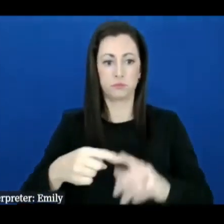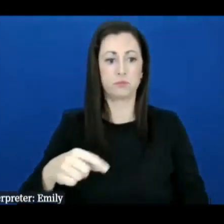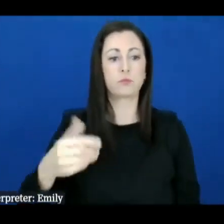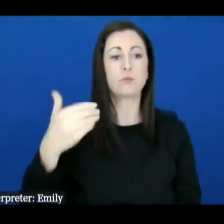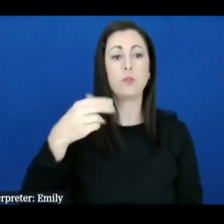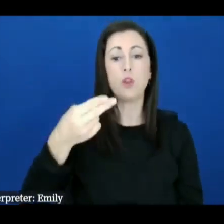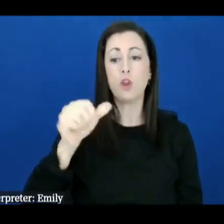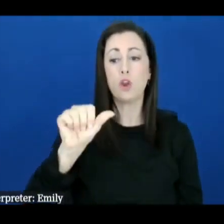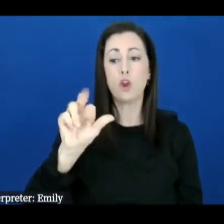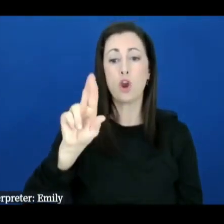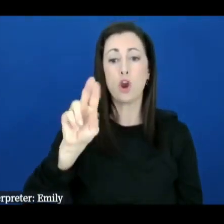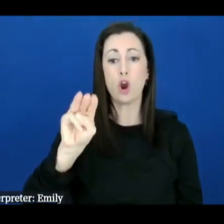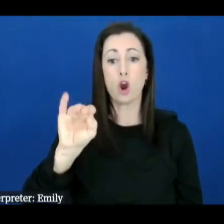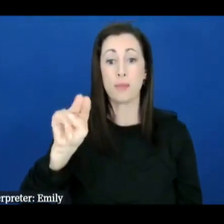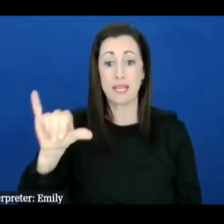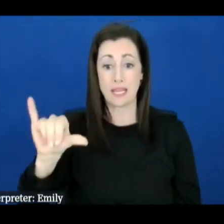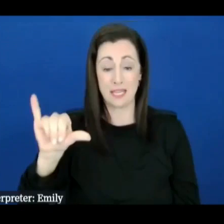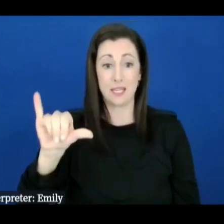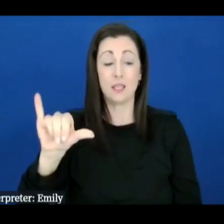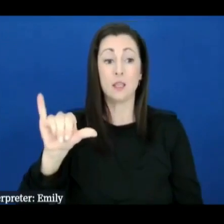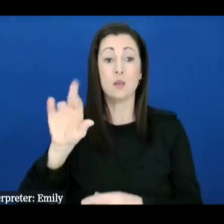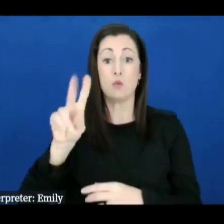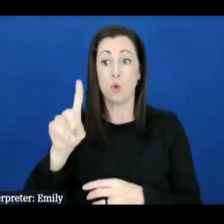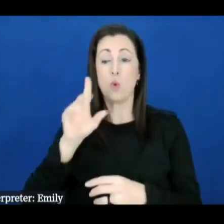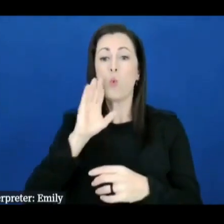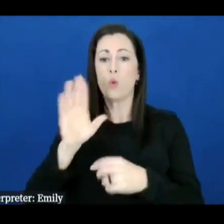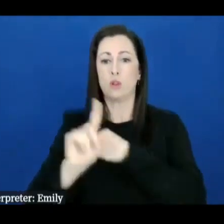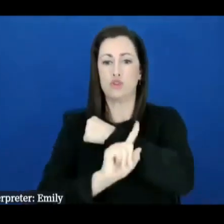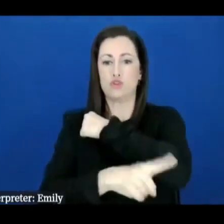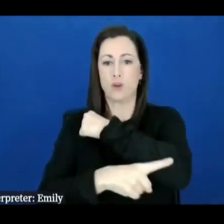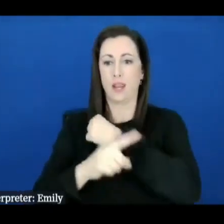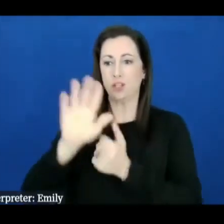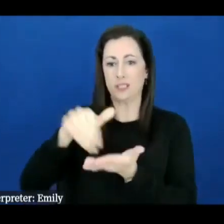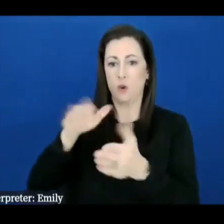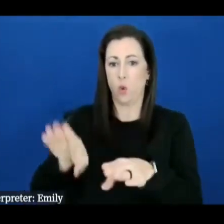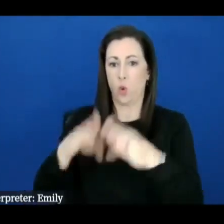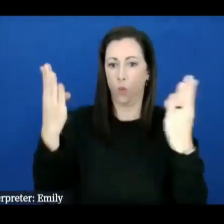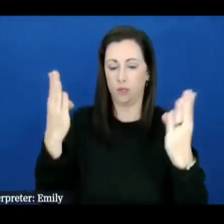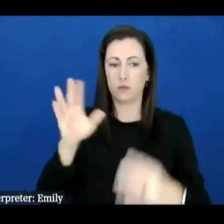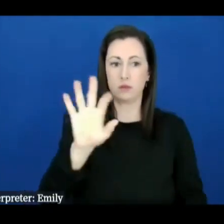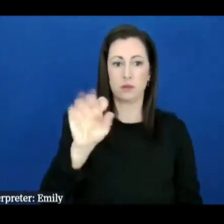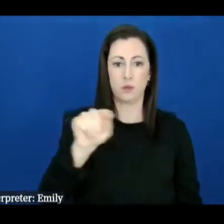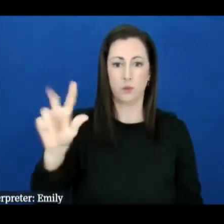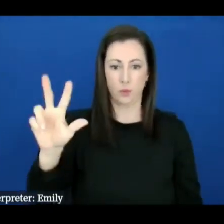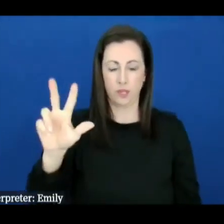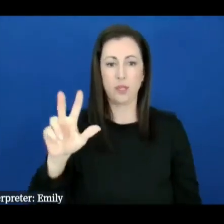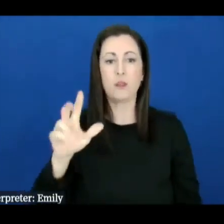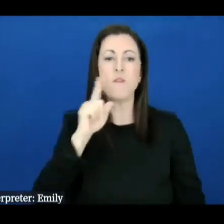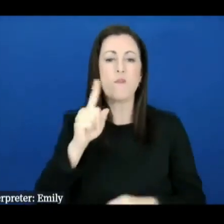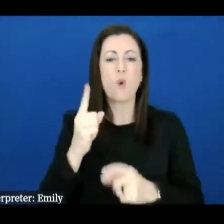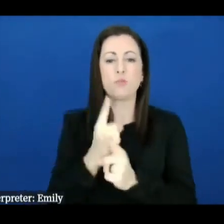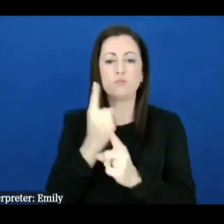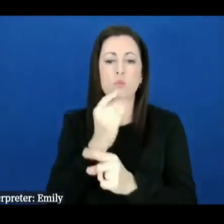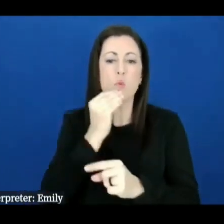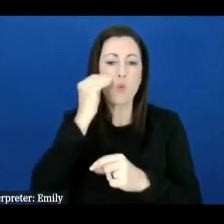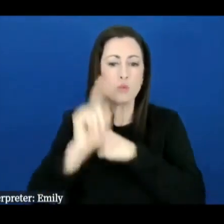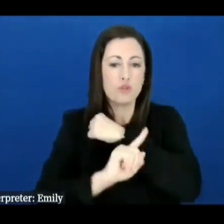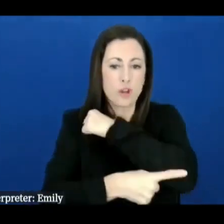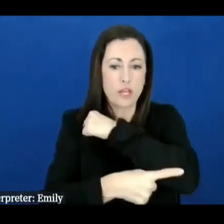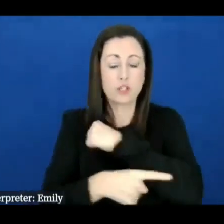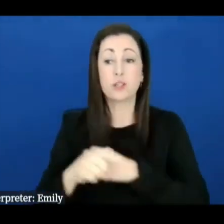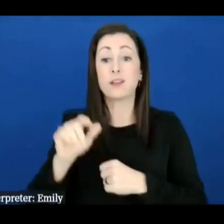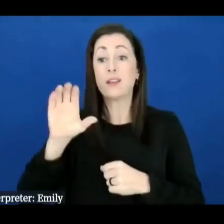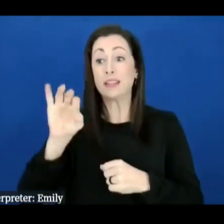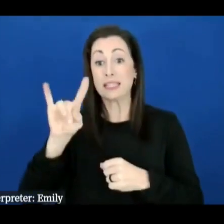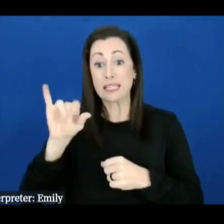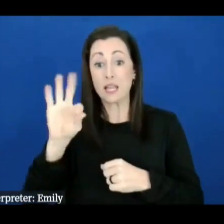household trash and the landfill is open until 3 p.m. the city of Asheville is looking to resume trash and recycling collection